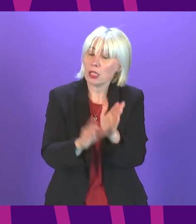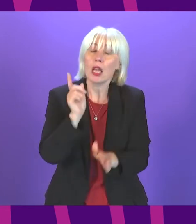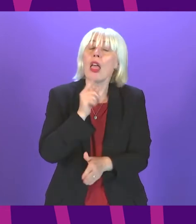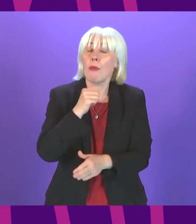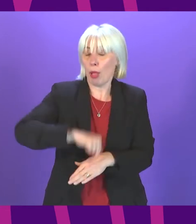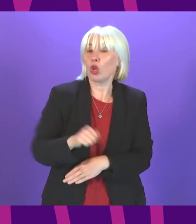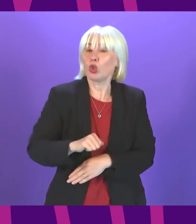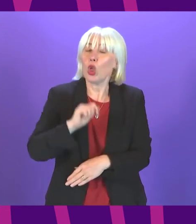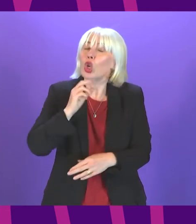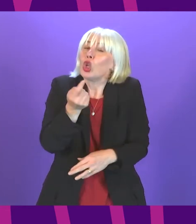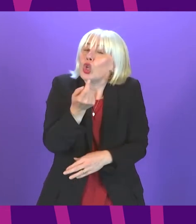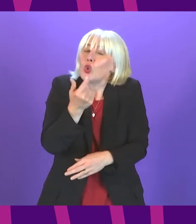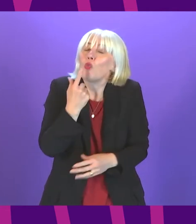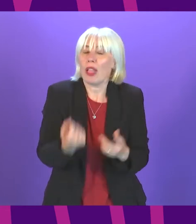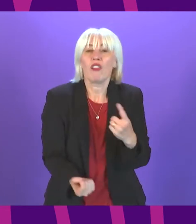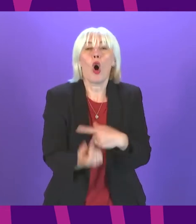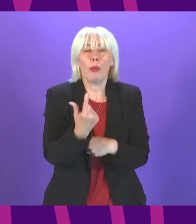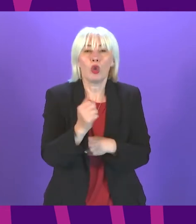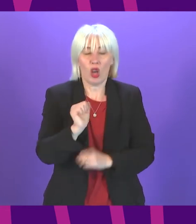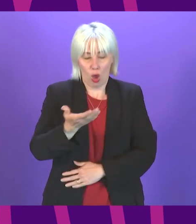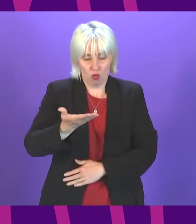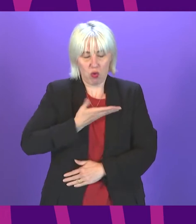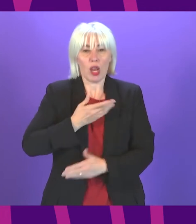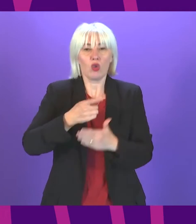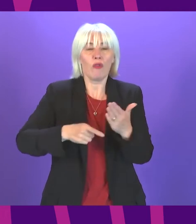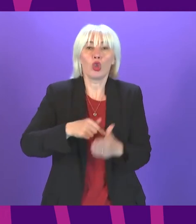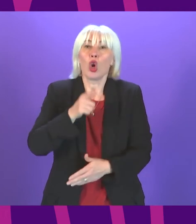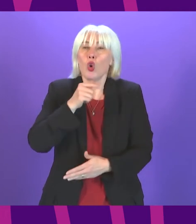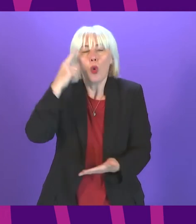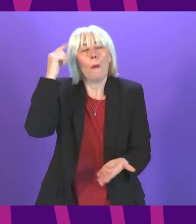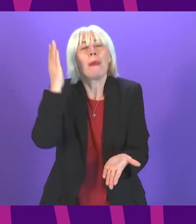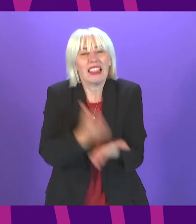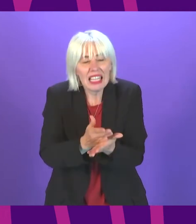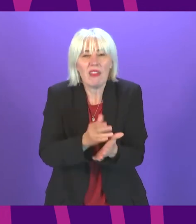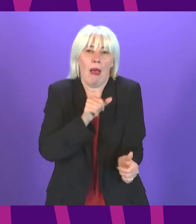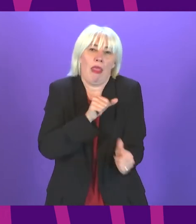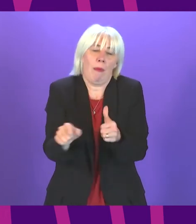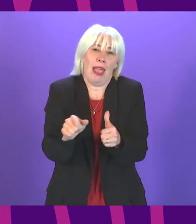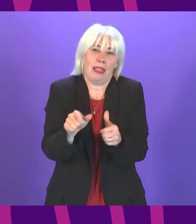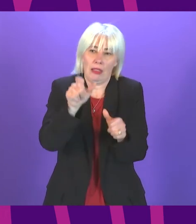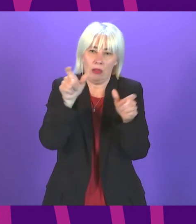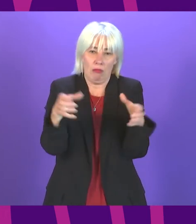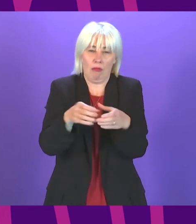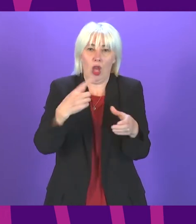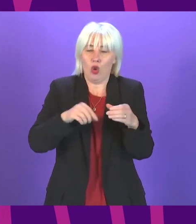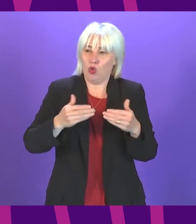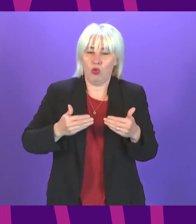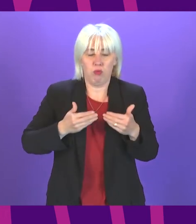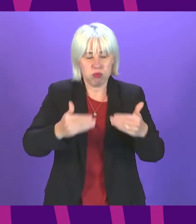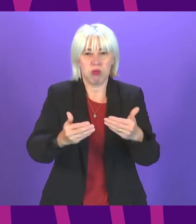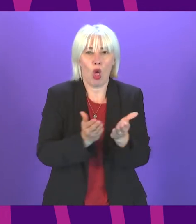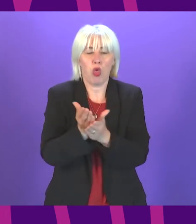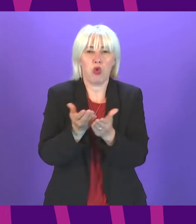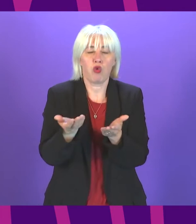Scotland will soon have the opportunity the right to vote on who they believe are best to lead Scotland to economic recovery